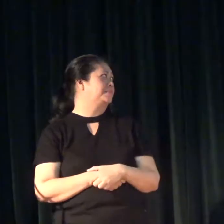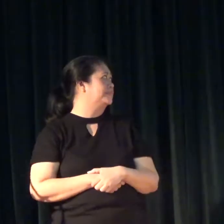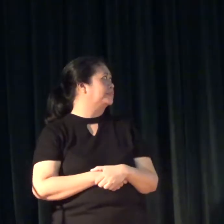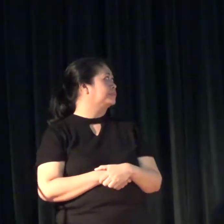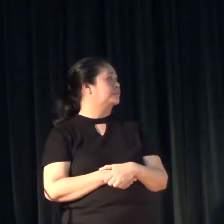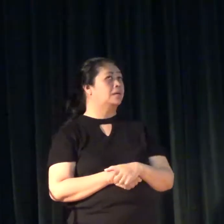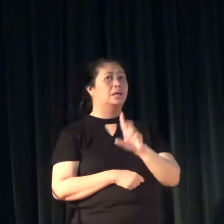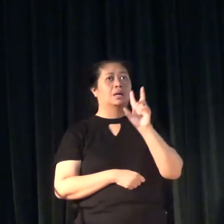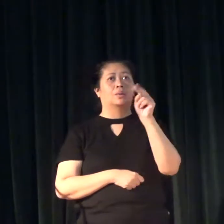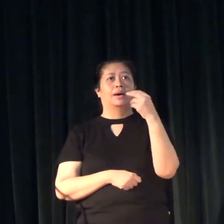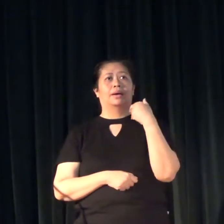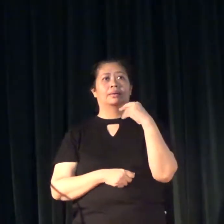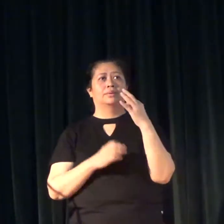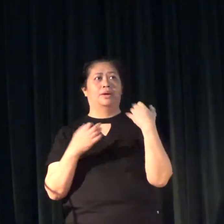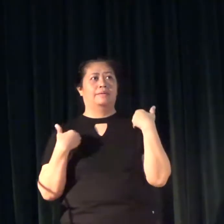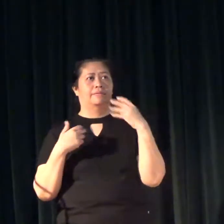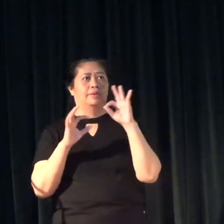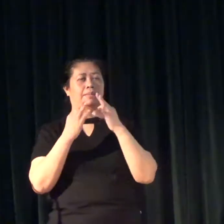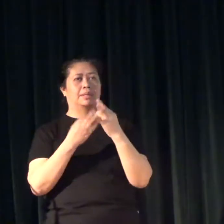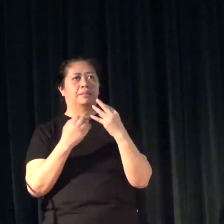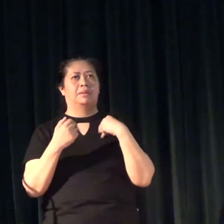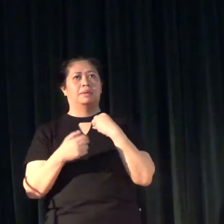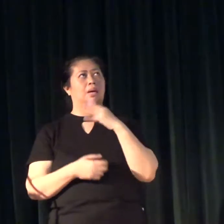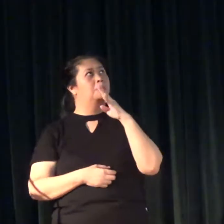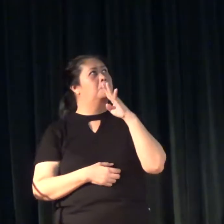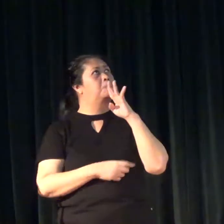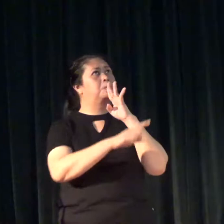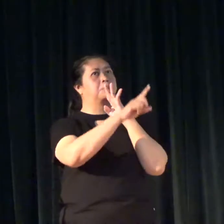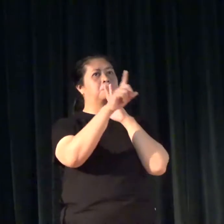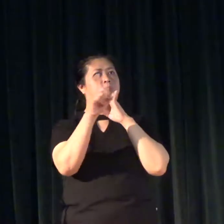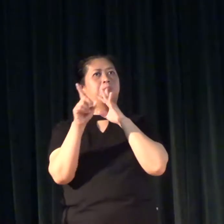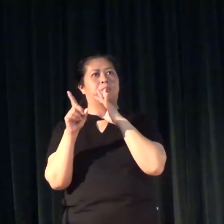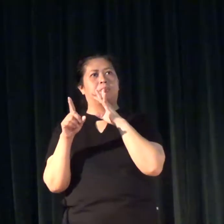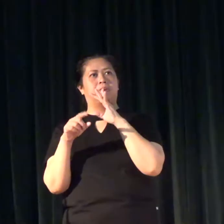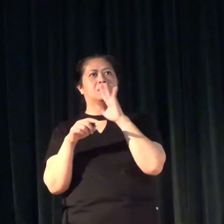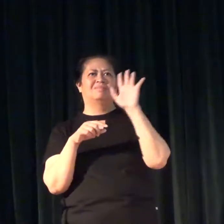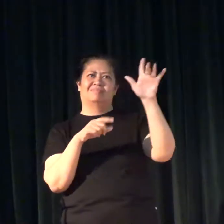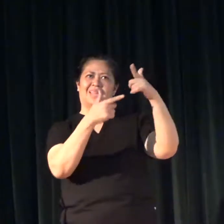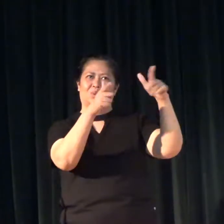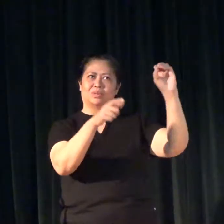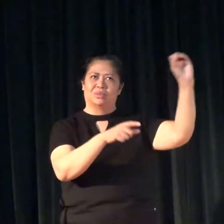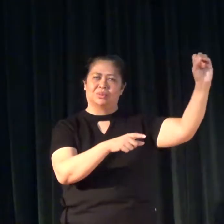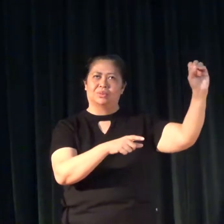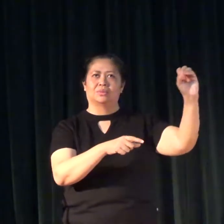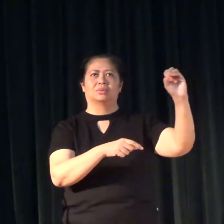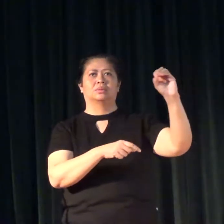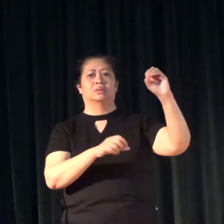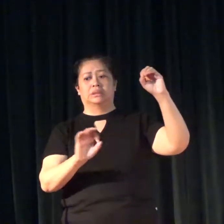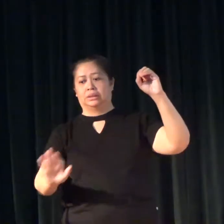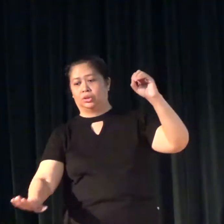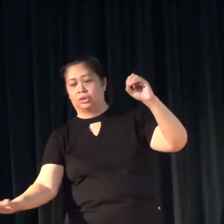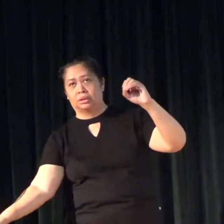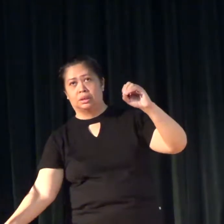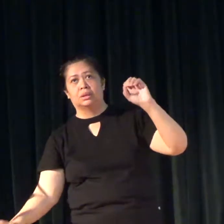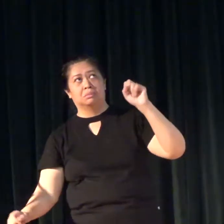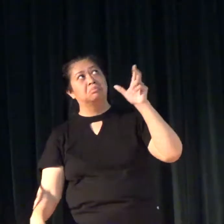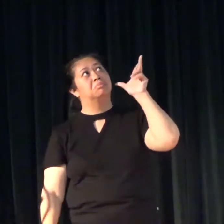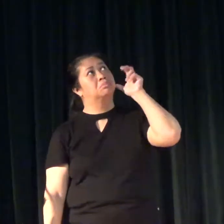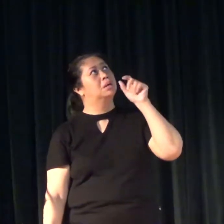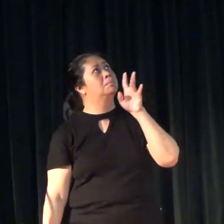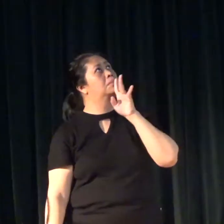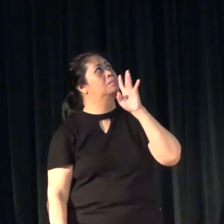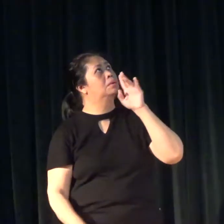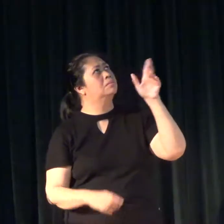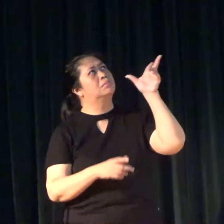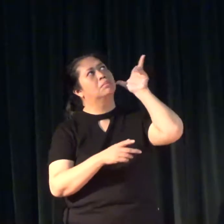When you have family members who are speaking a certain spoken language and if children are able to hear